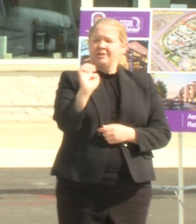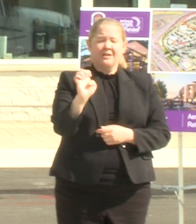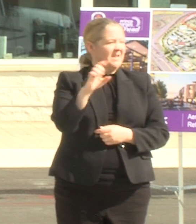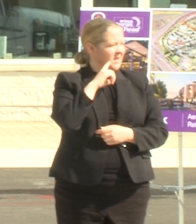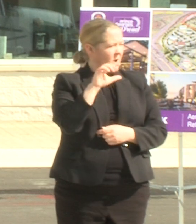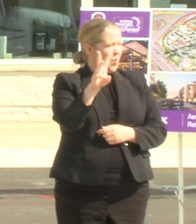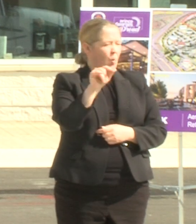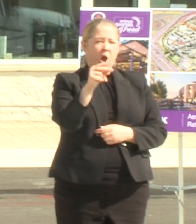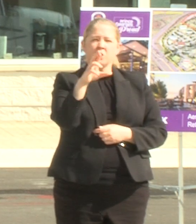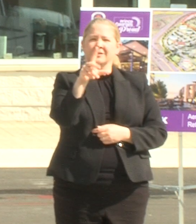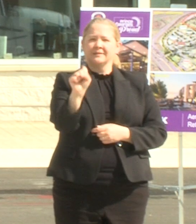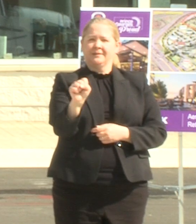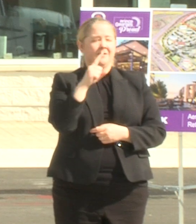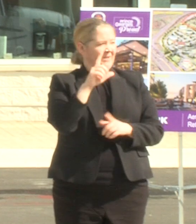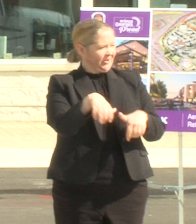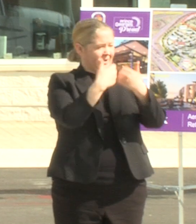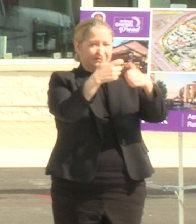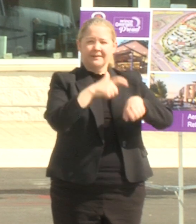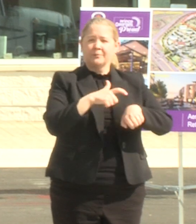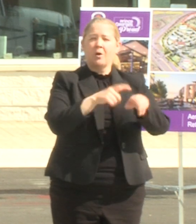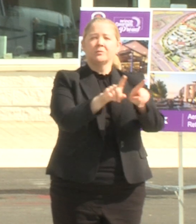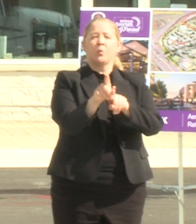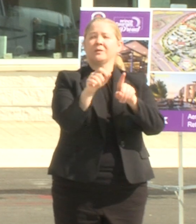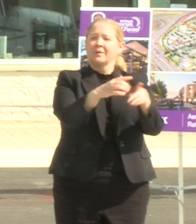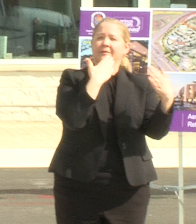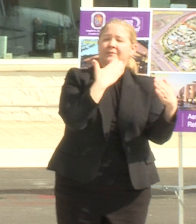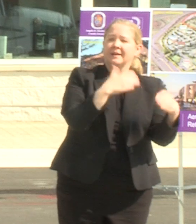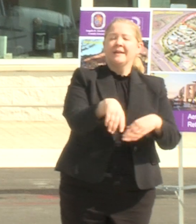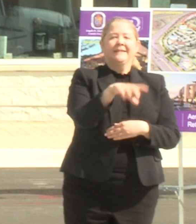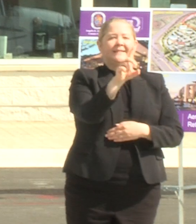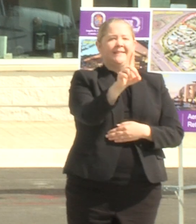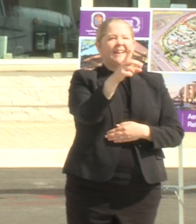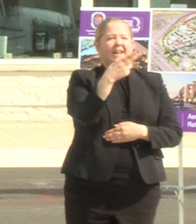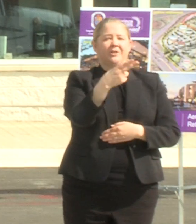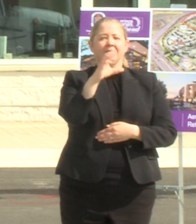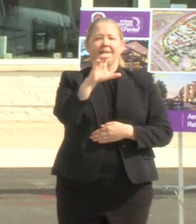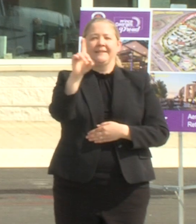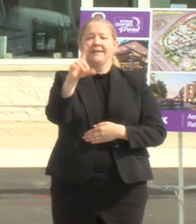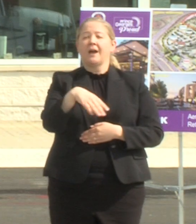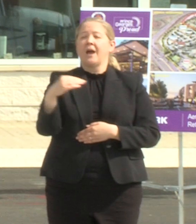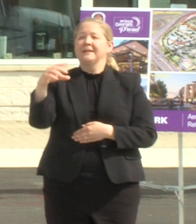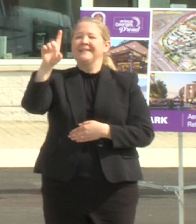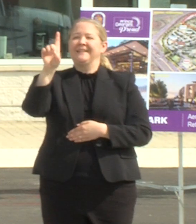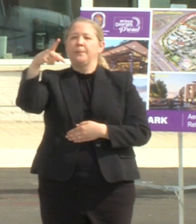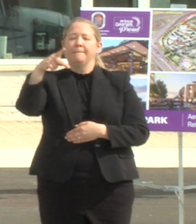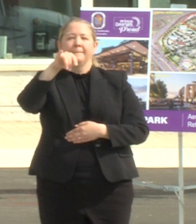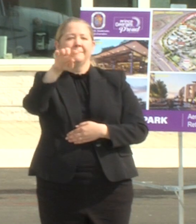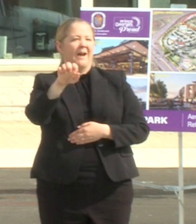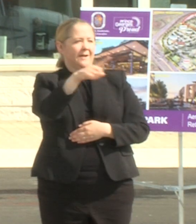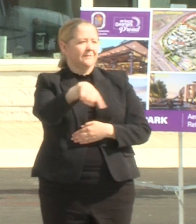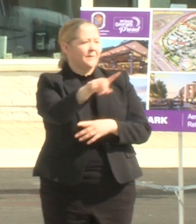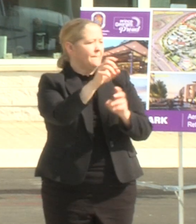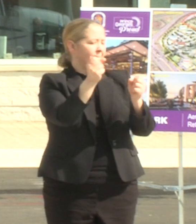some challenging times i also want to thank those at dhcd and dpi and all those individuals who are working